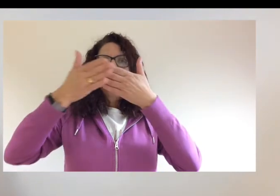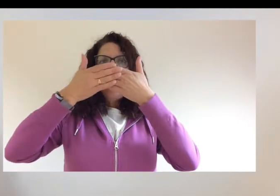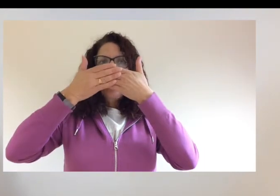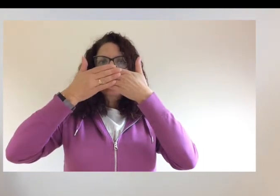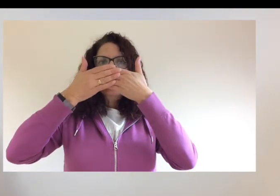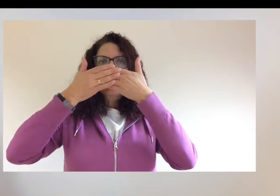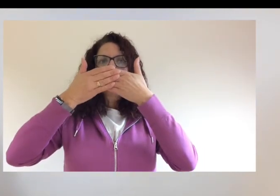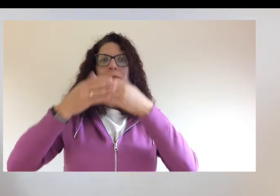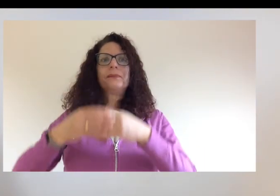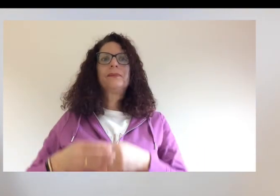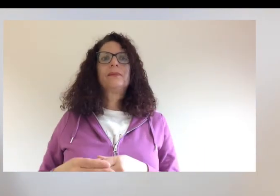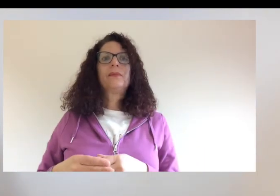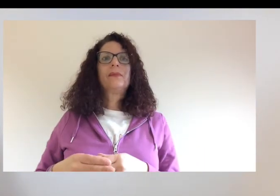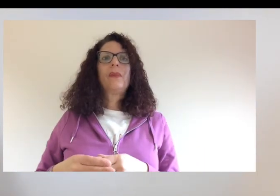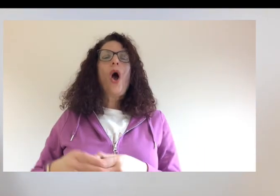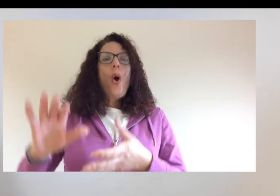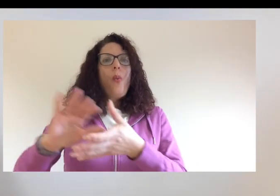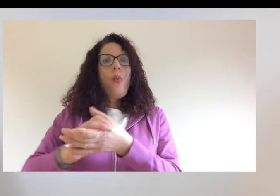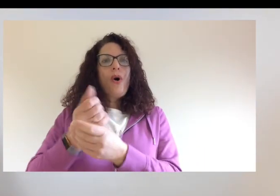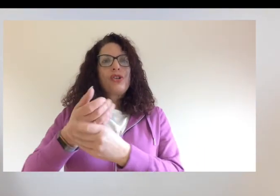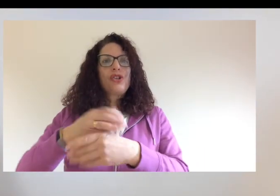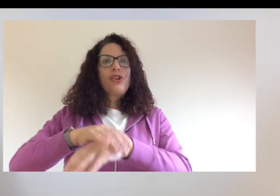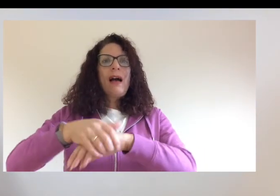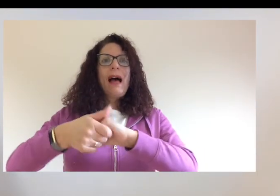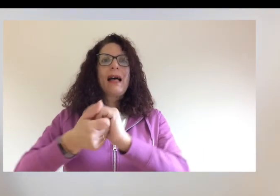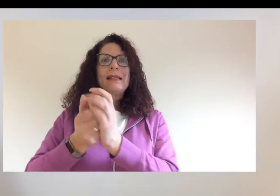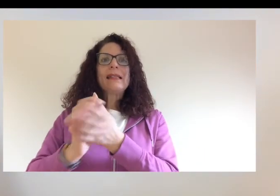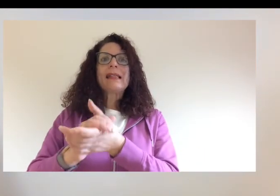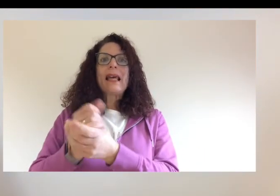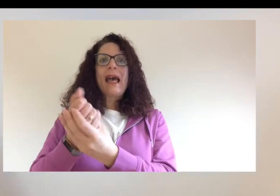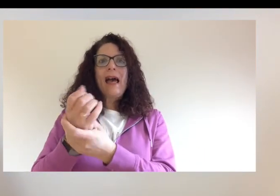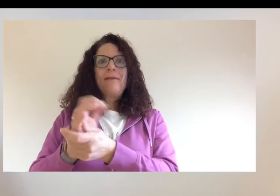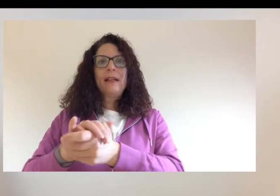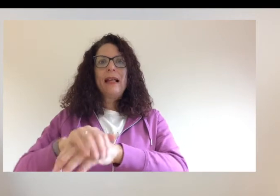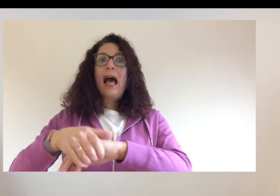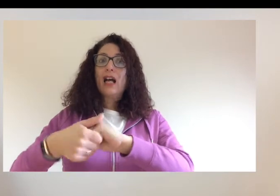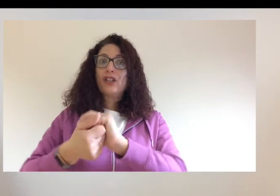mask. Wash your hands carefully and often.